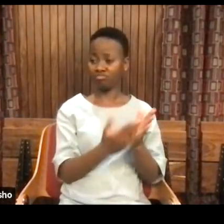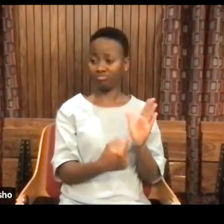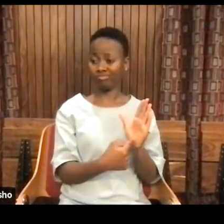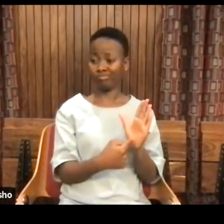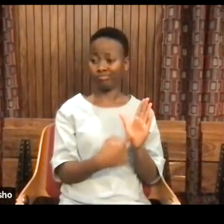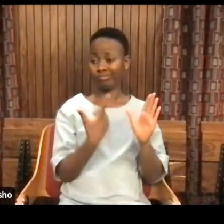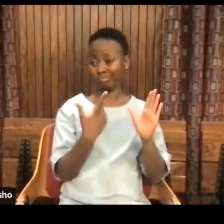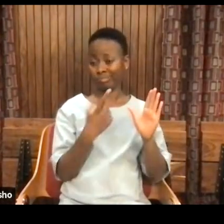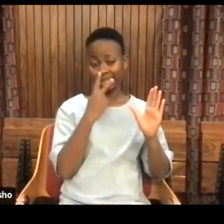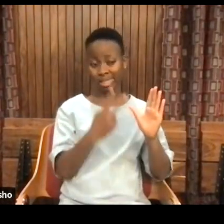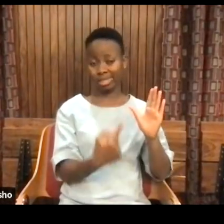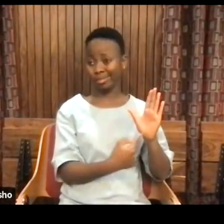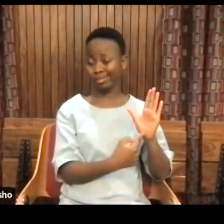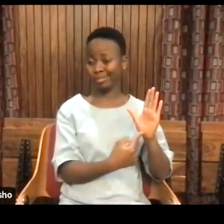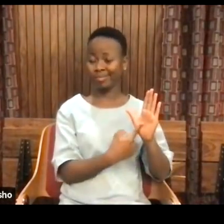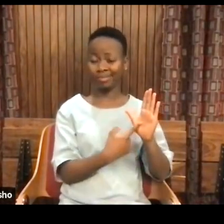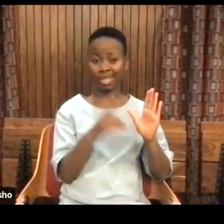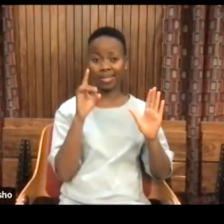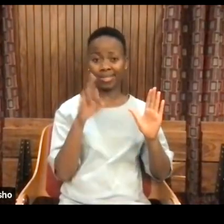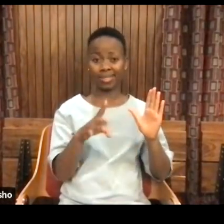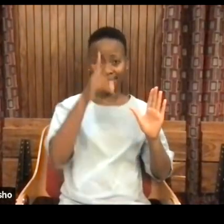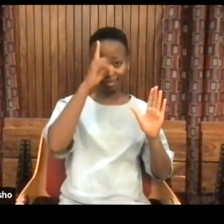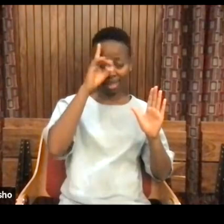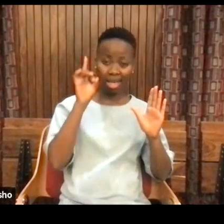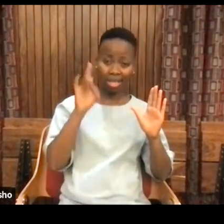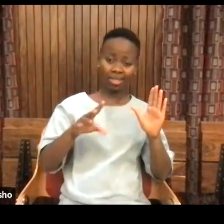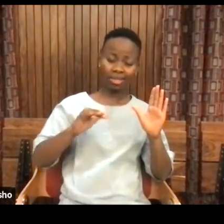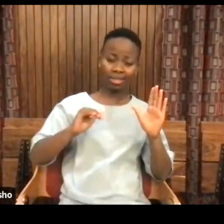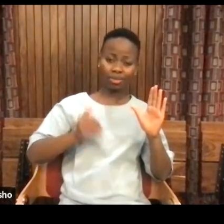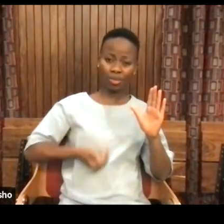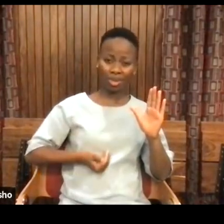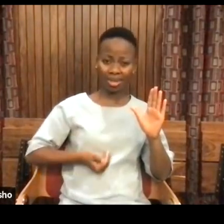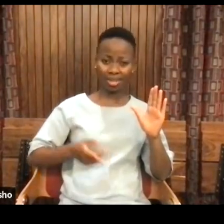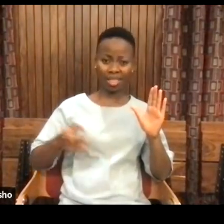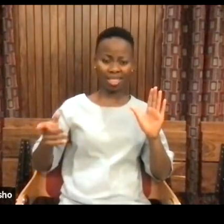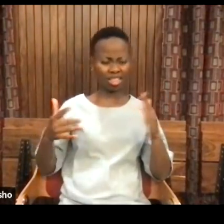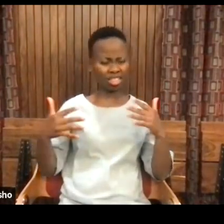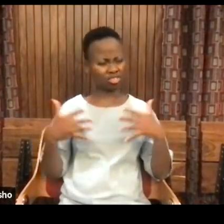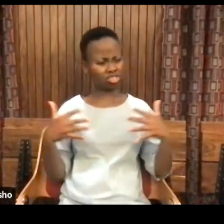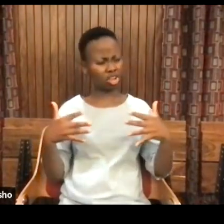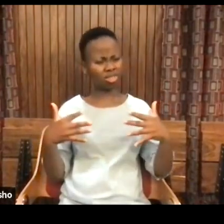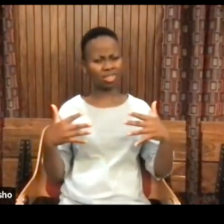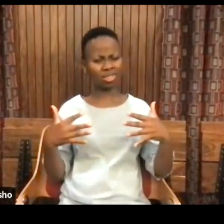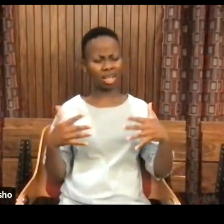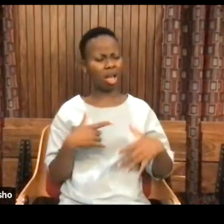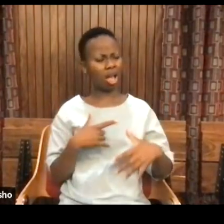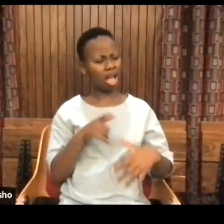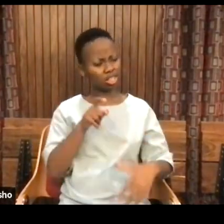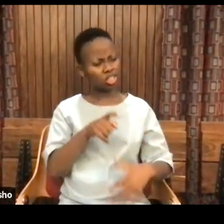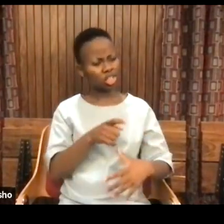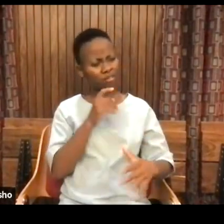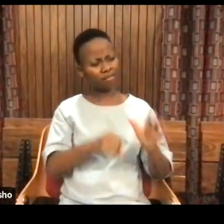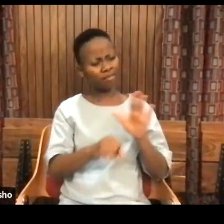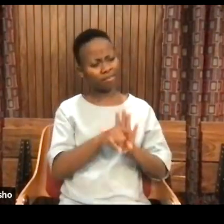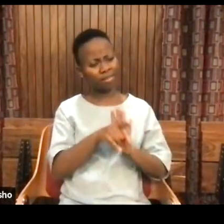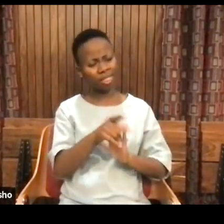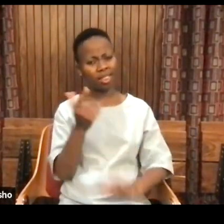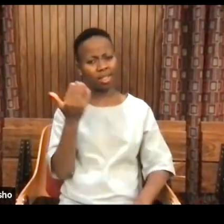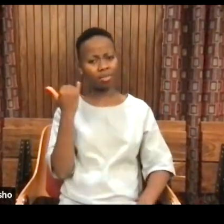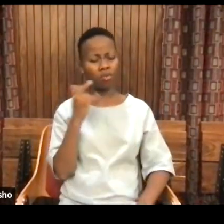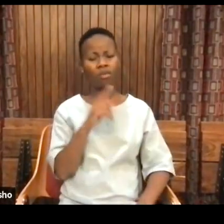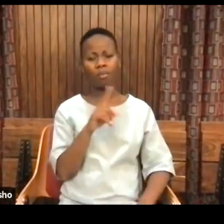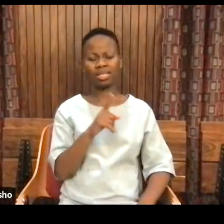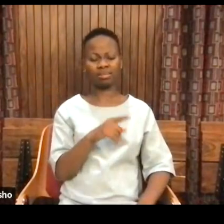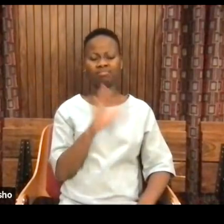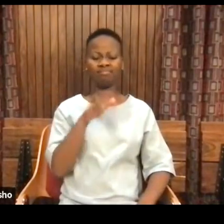passages. Right? And then they're shocked. They're like, why didn't I see that before? Or they'll say something like, well, it's there, but it doesn't really